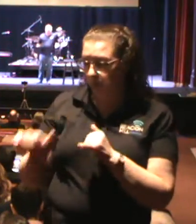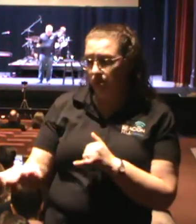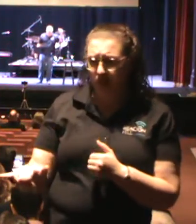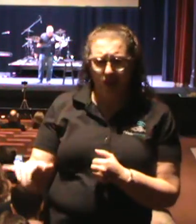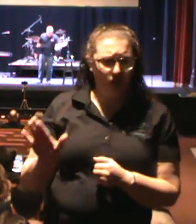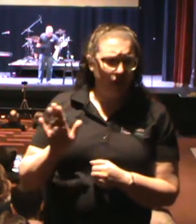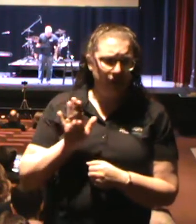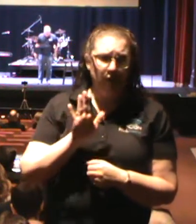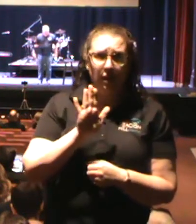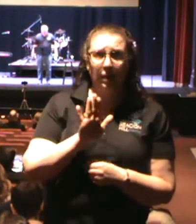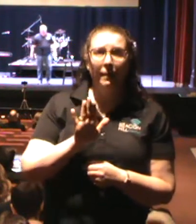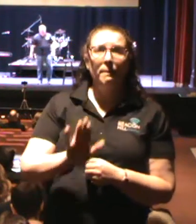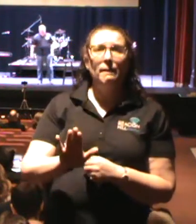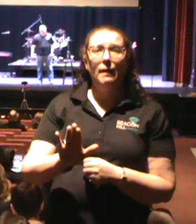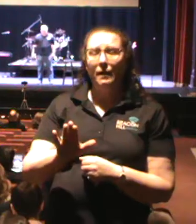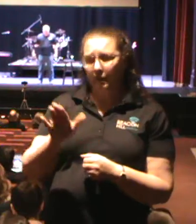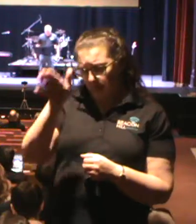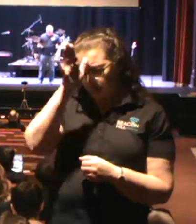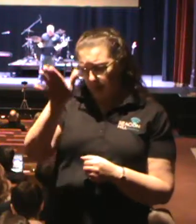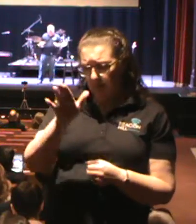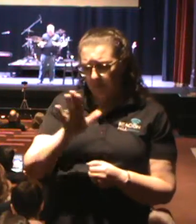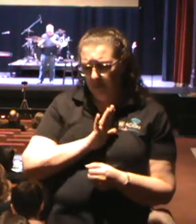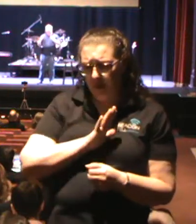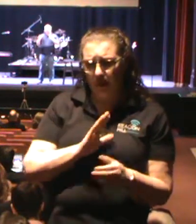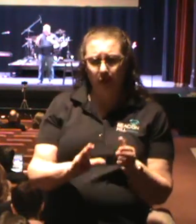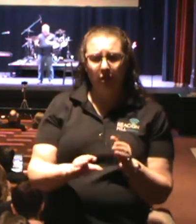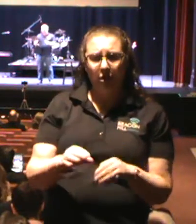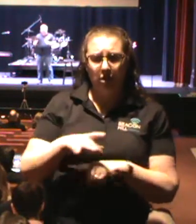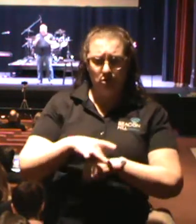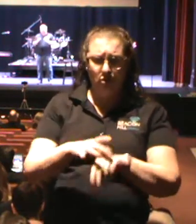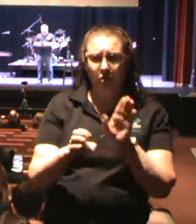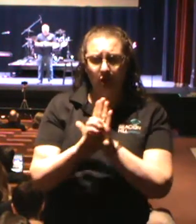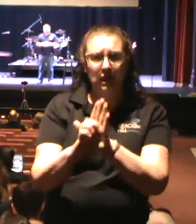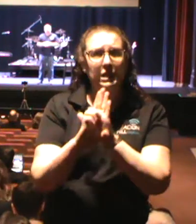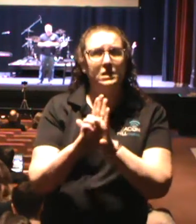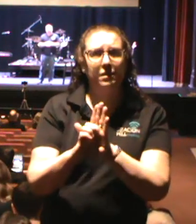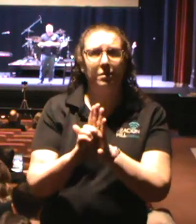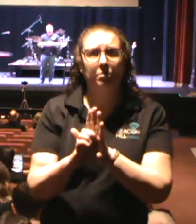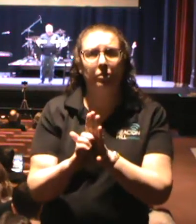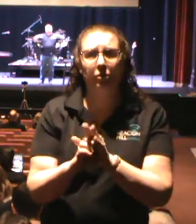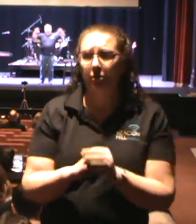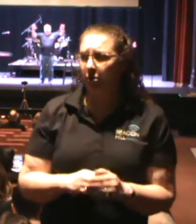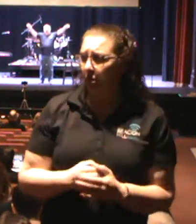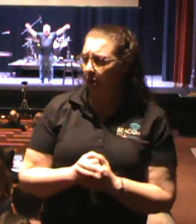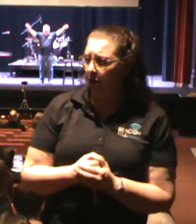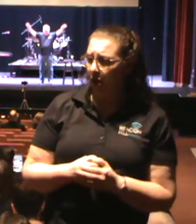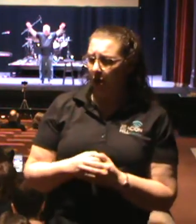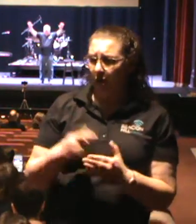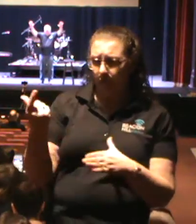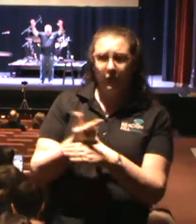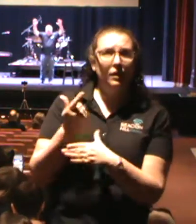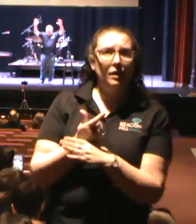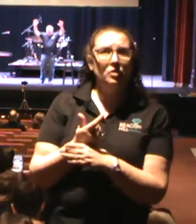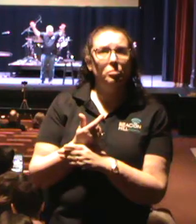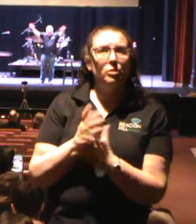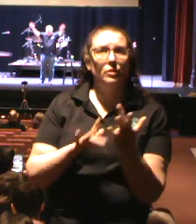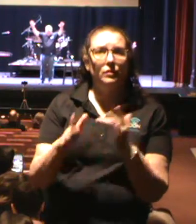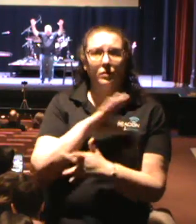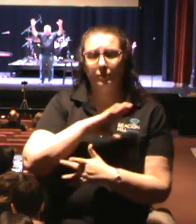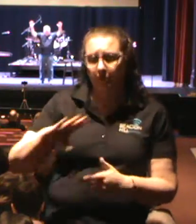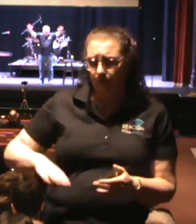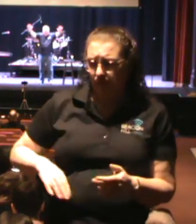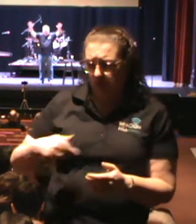me in the gospel of Jesus Christ. I remember him preaching one Sunday on the need to